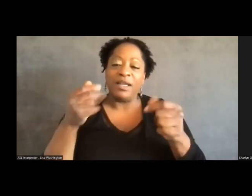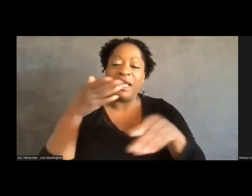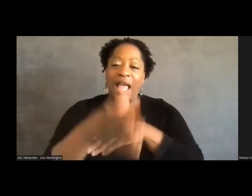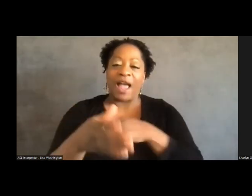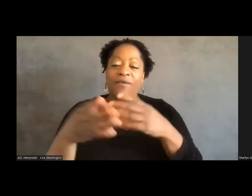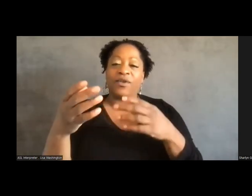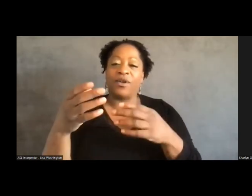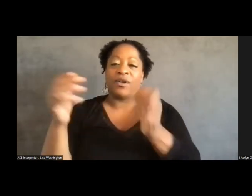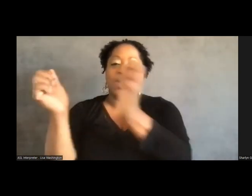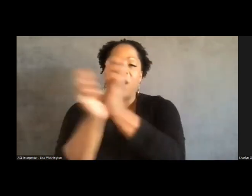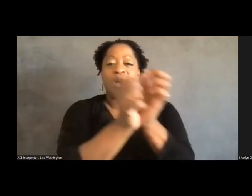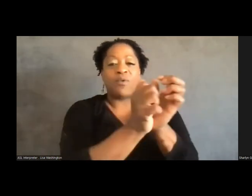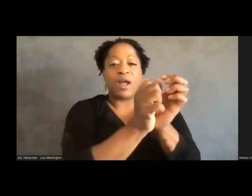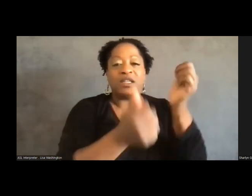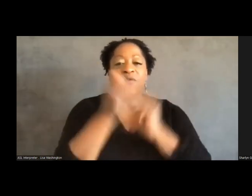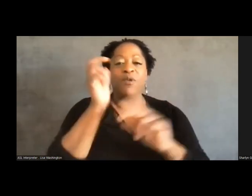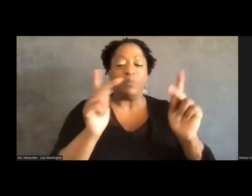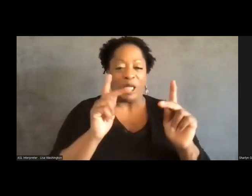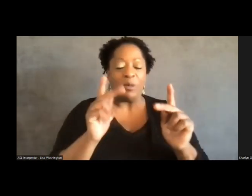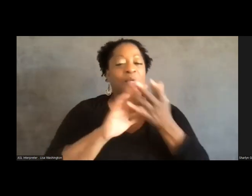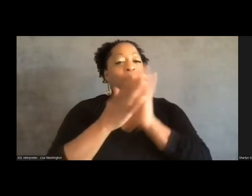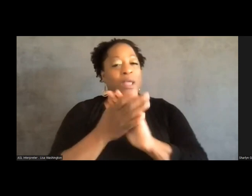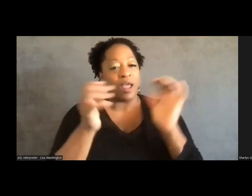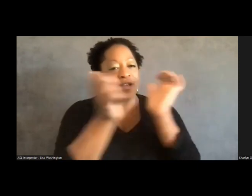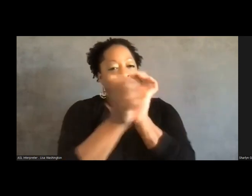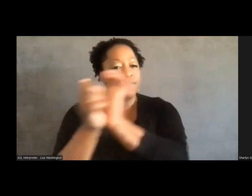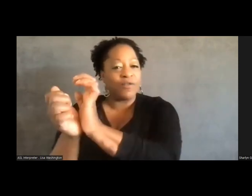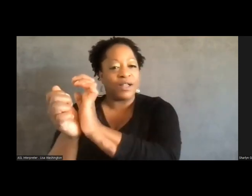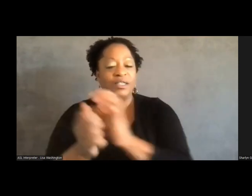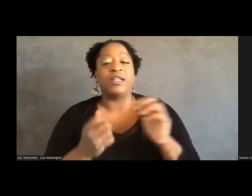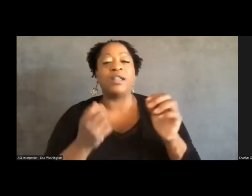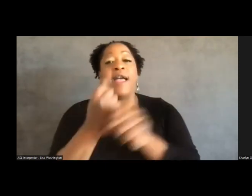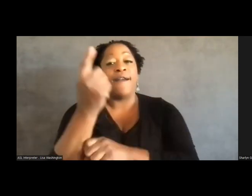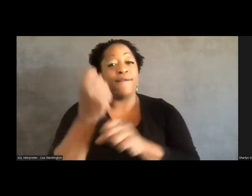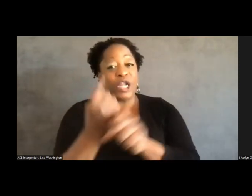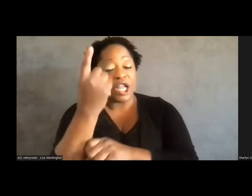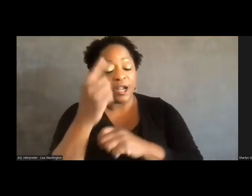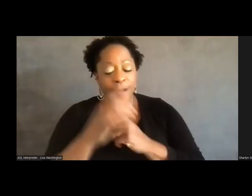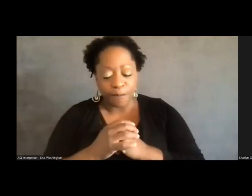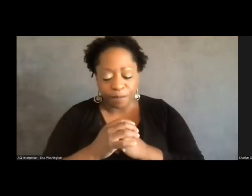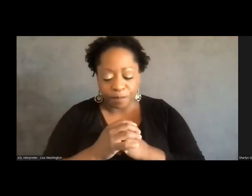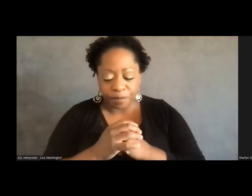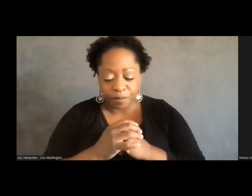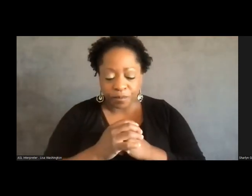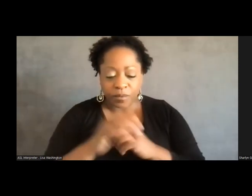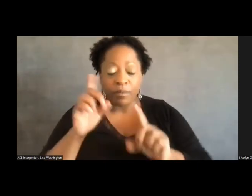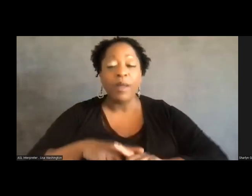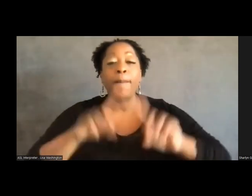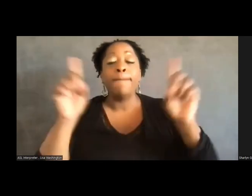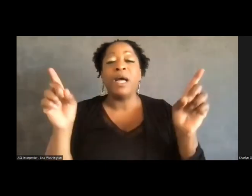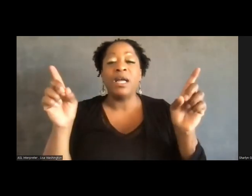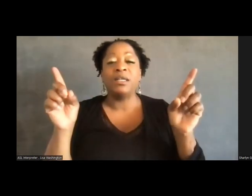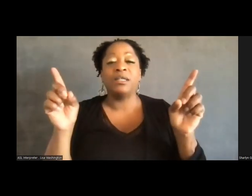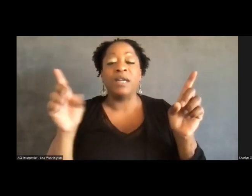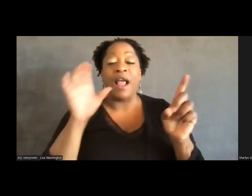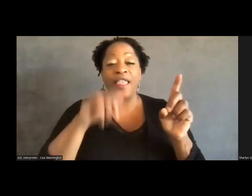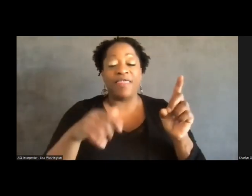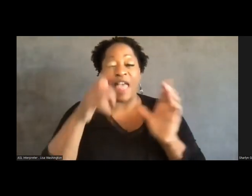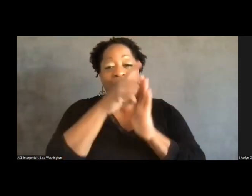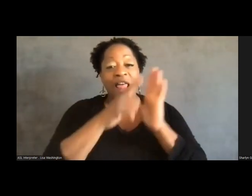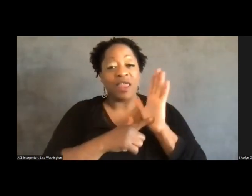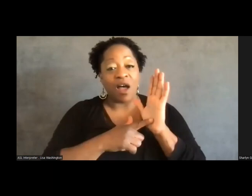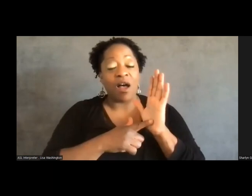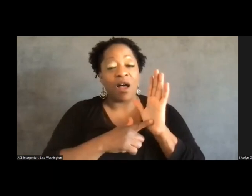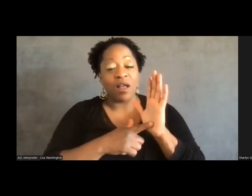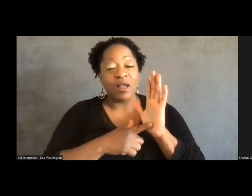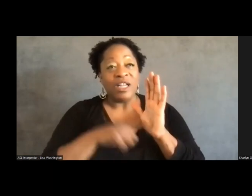of the vast majority of people who are arrested every year. But that law was supposed to